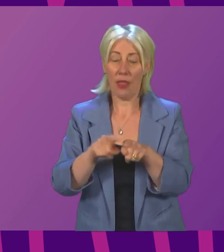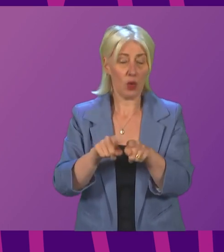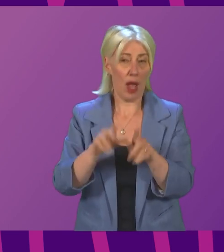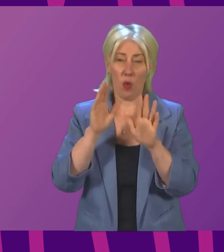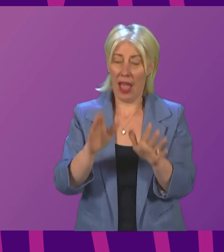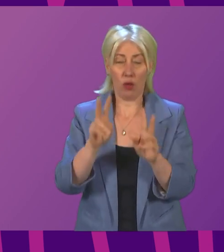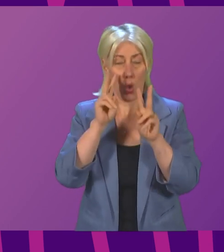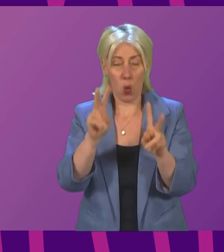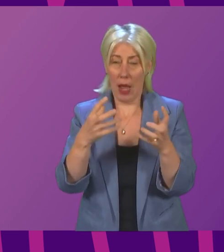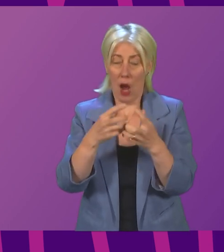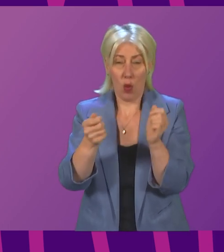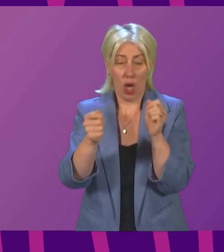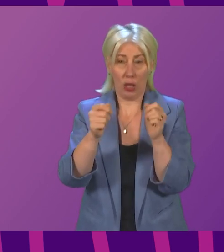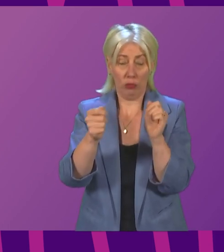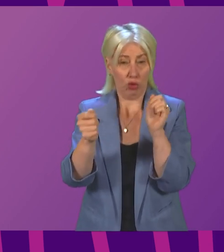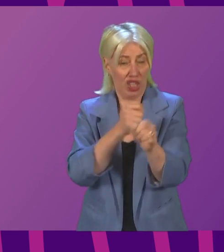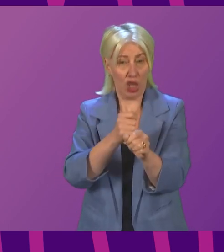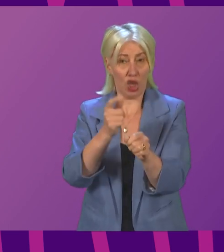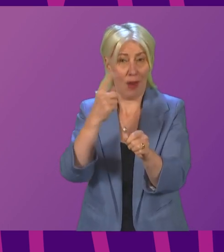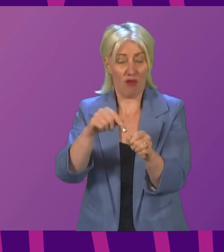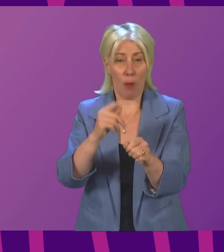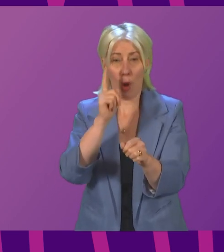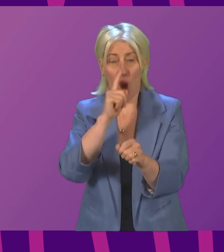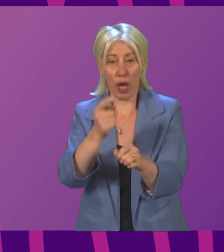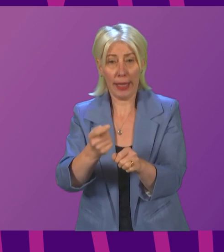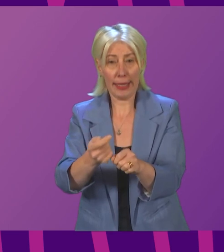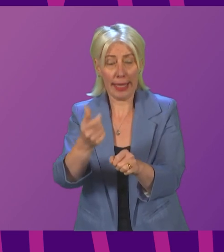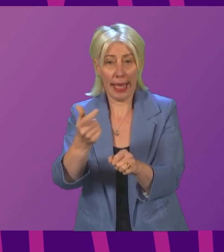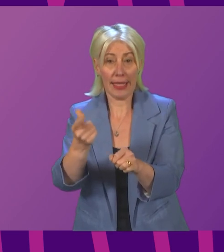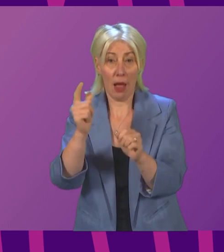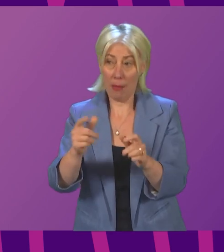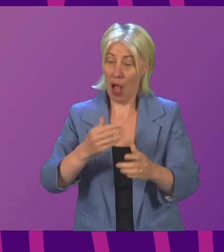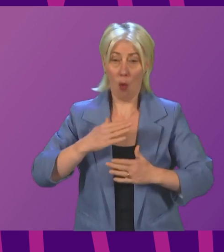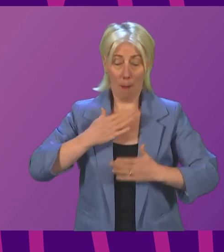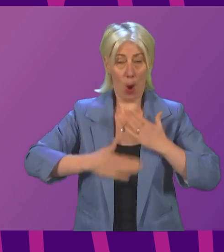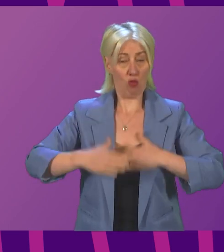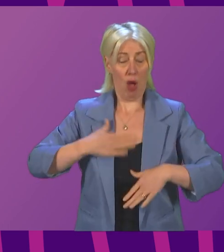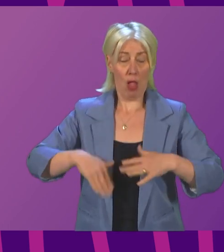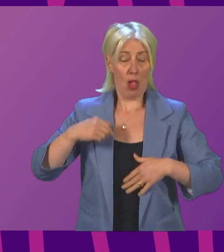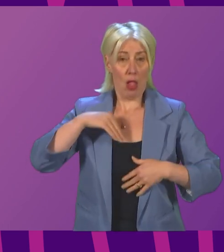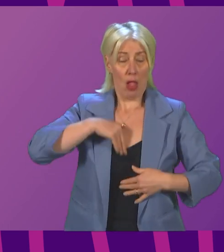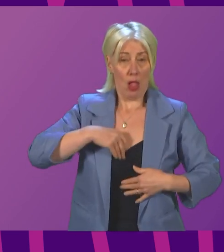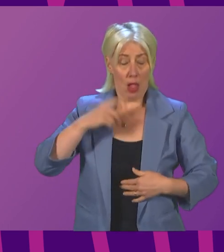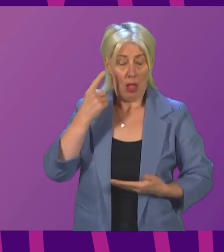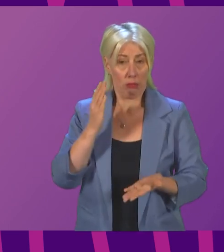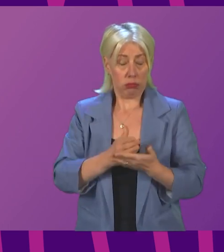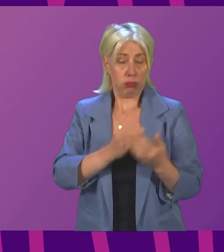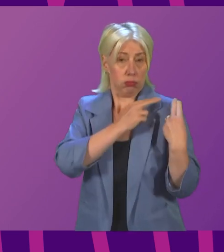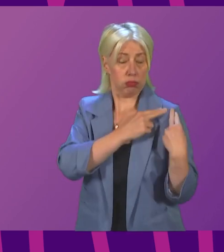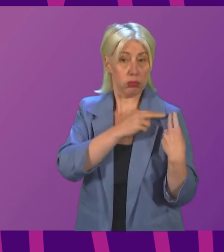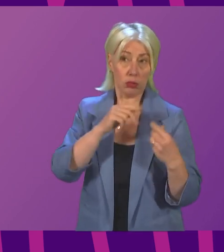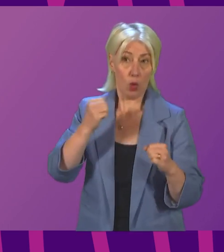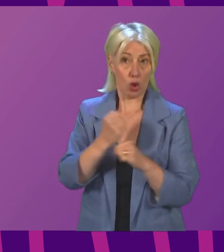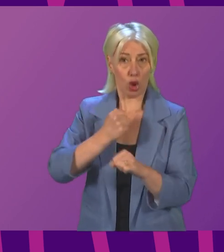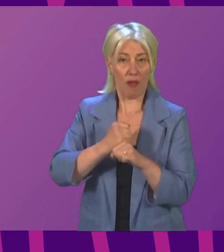So we must do all of that. But we cannot escape the moral obligation to accelerate that progress. And that is what the government is going to continue to do.